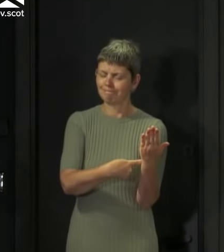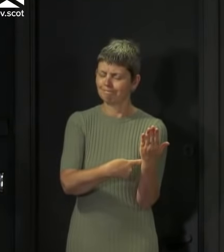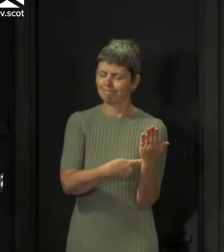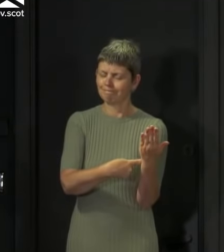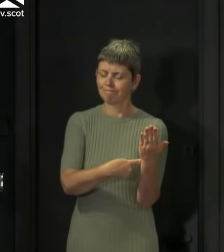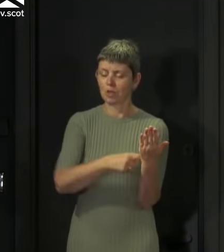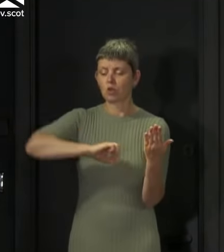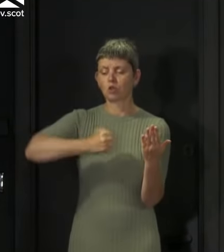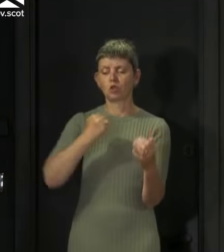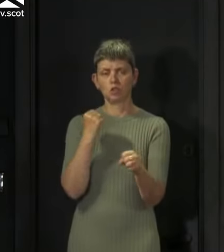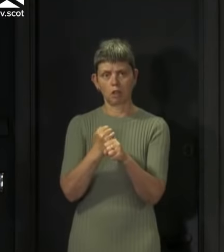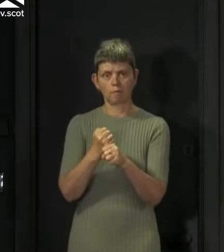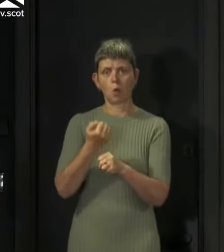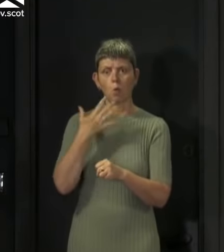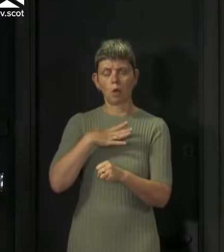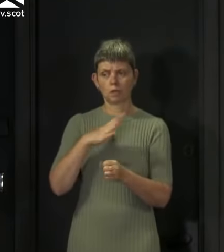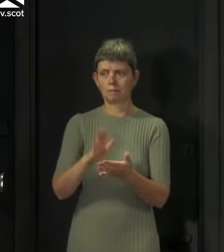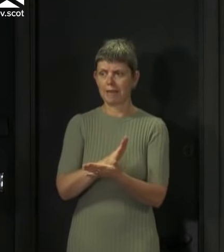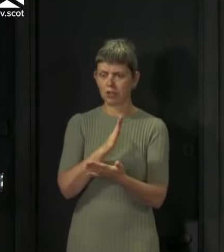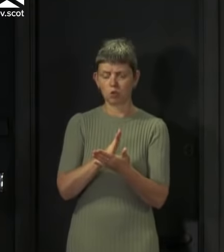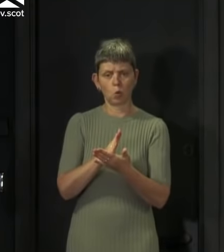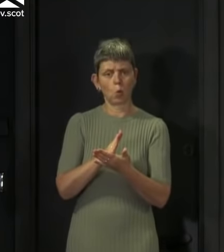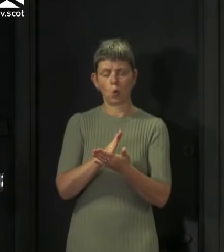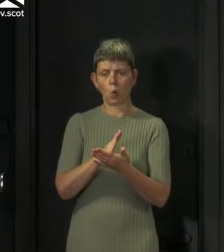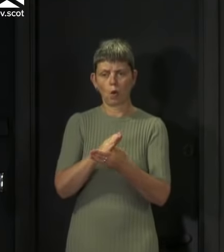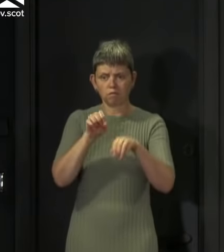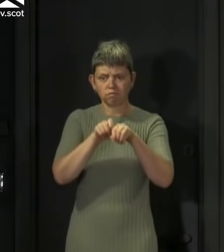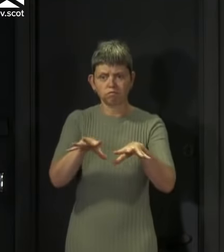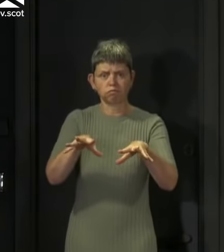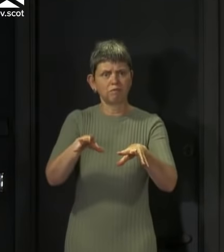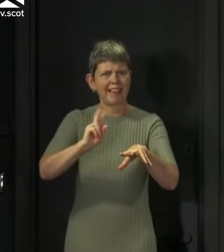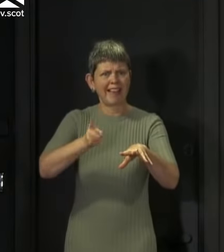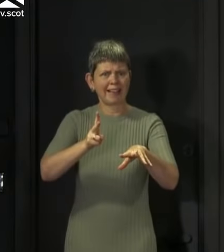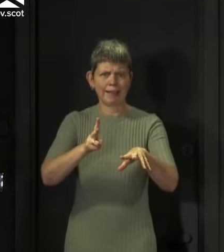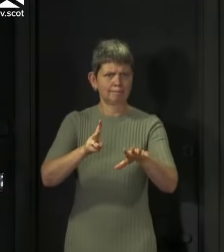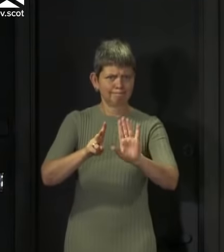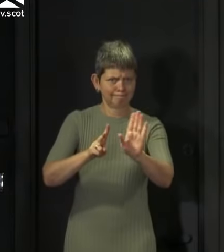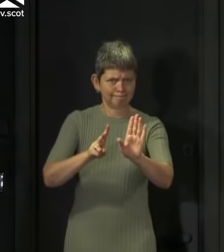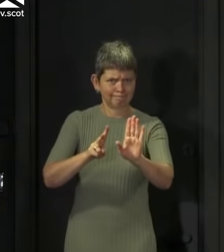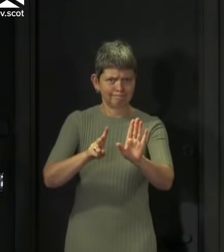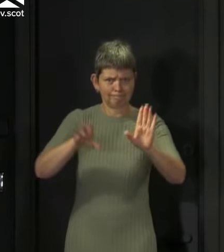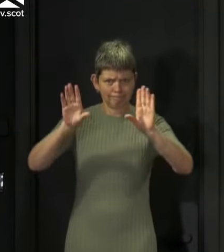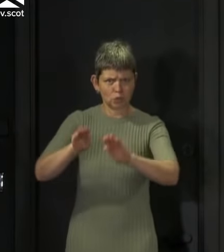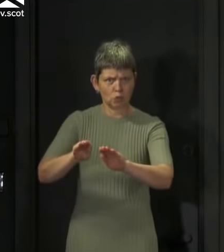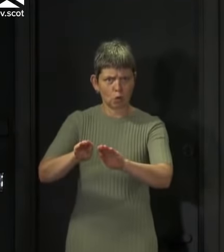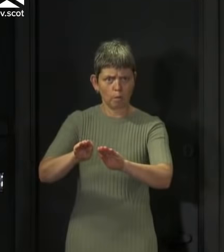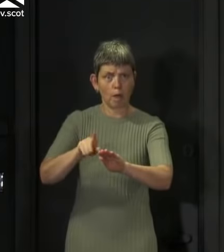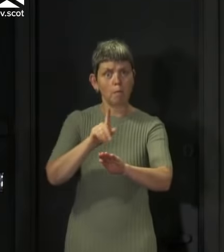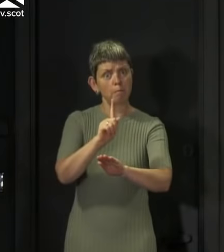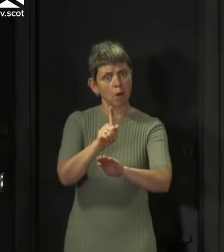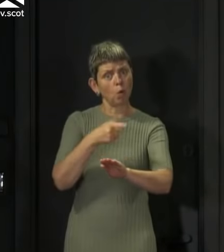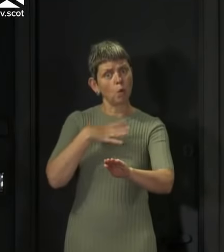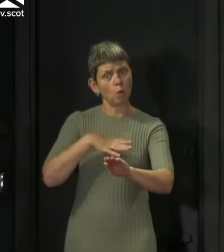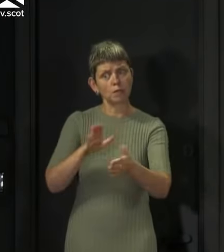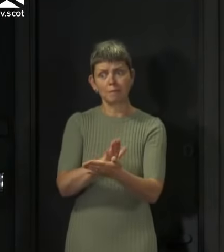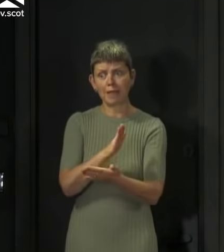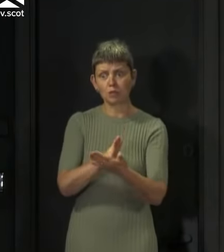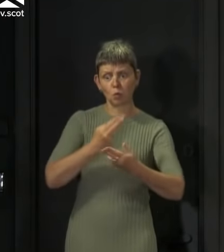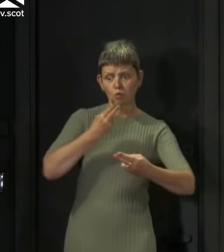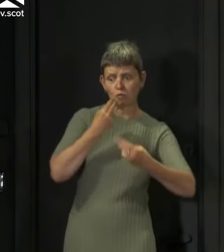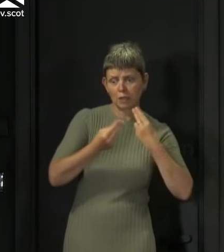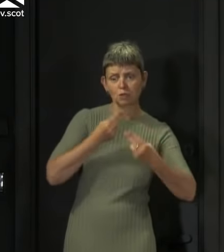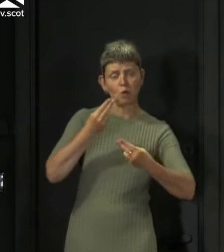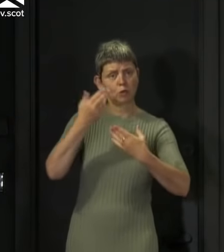determined to do everything we can to prevent further outbreaks and we want to also ensure that our hospitality sector can continue